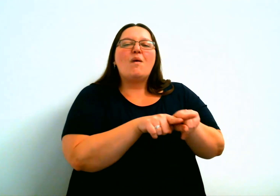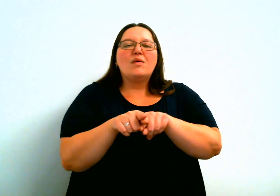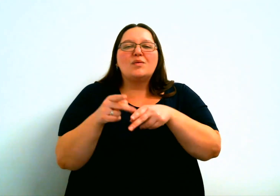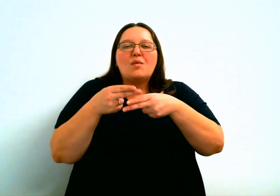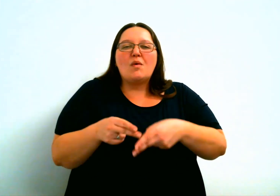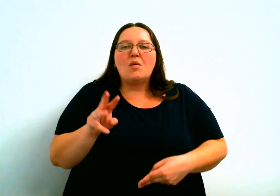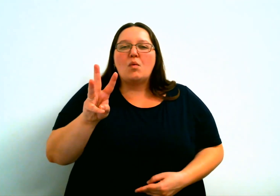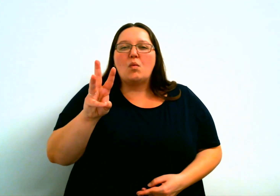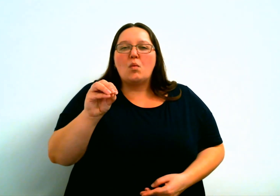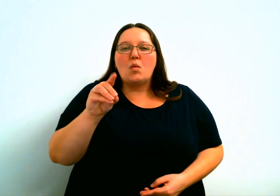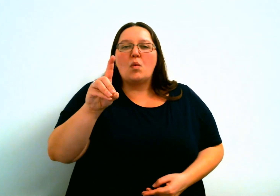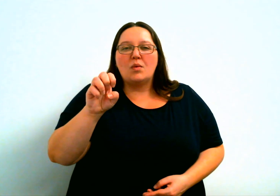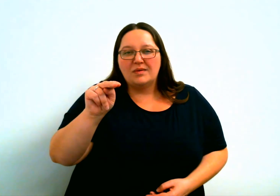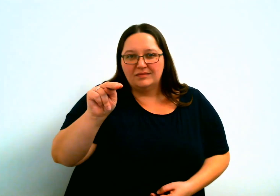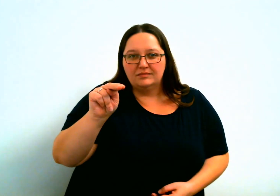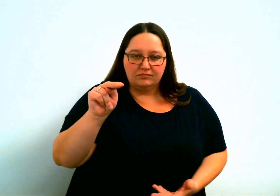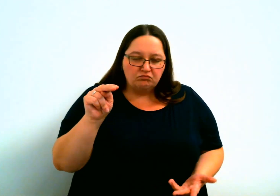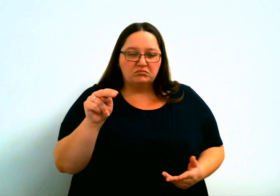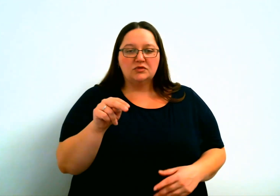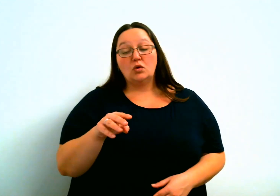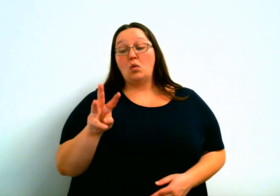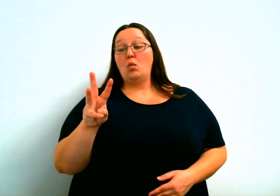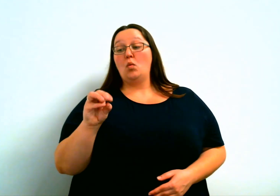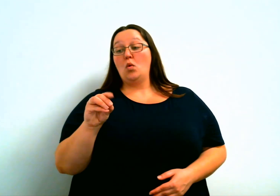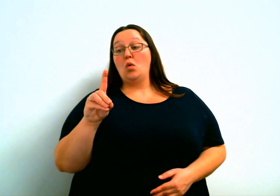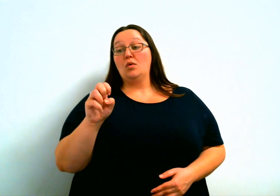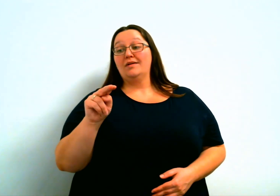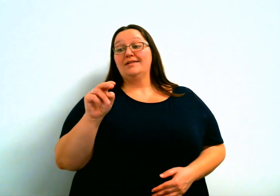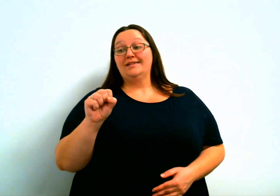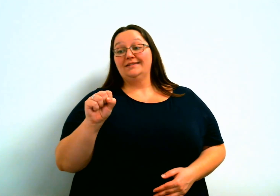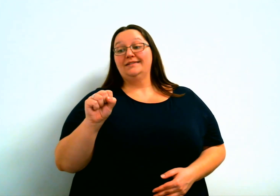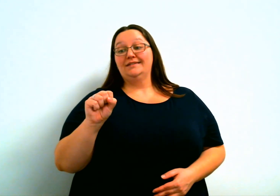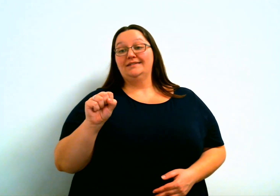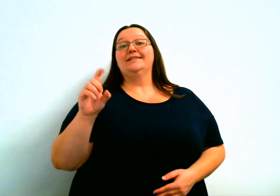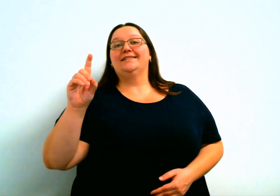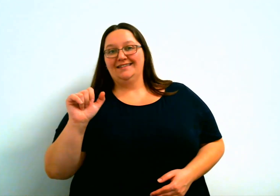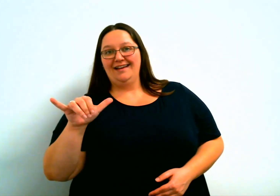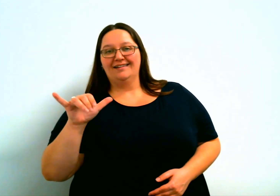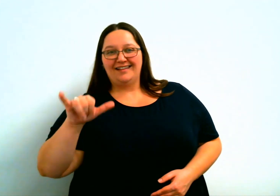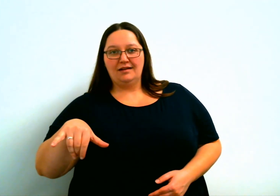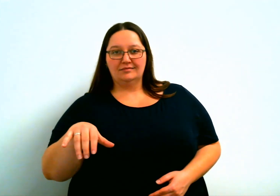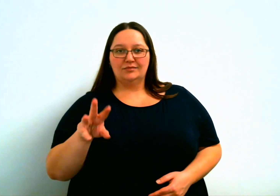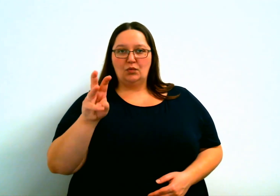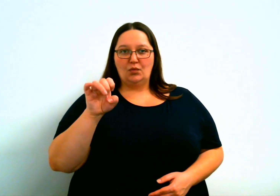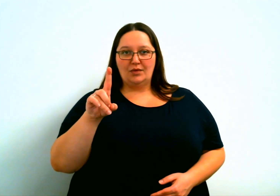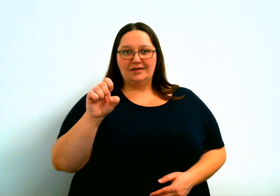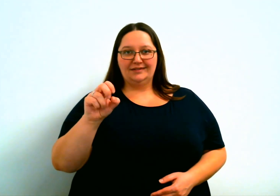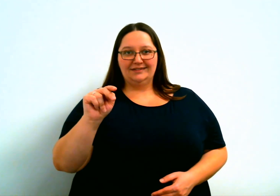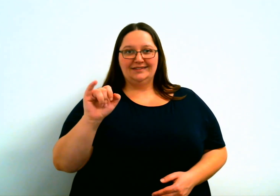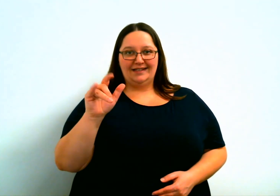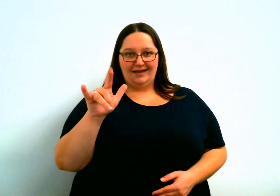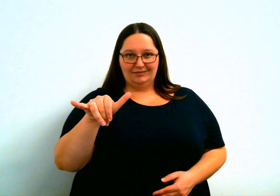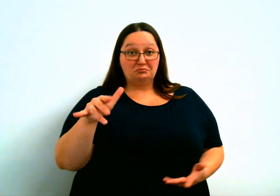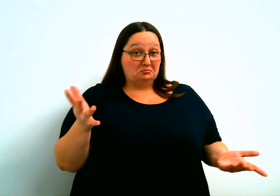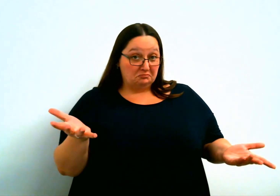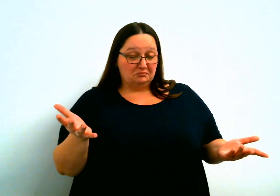He was the supreme. He was also called Woden, W-O-D-E-N. So Woden's day